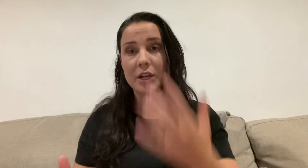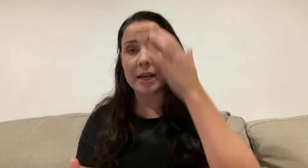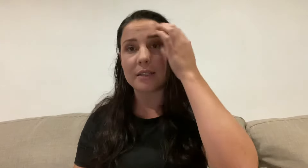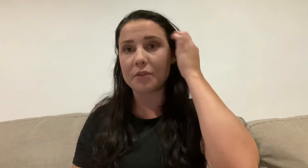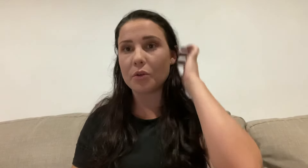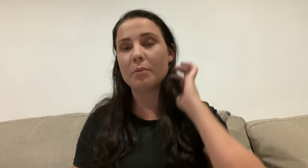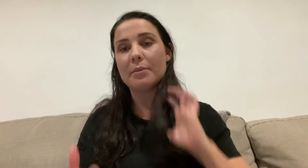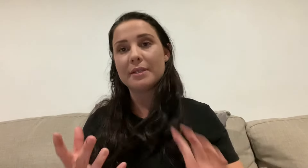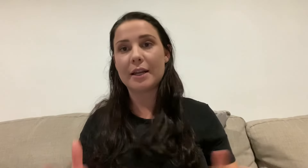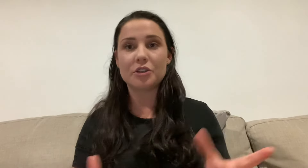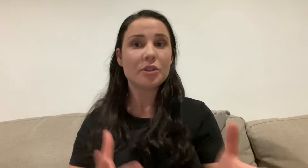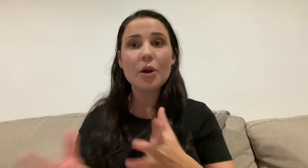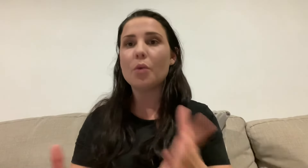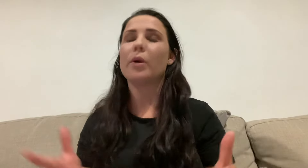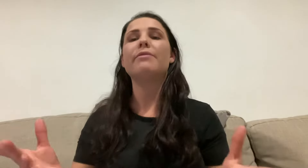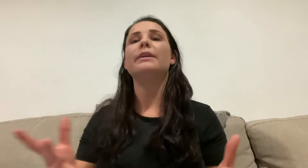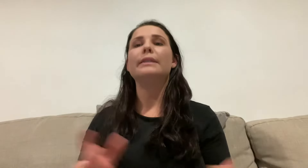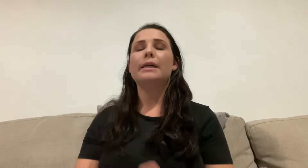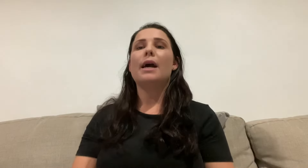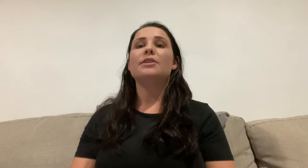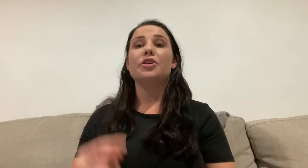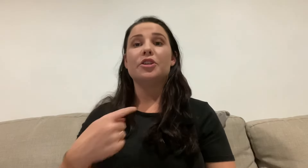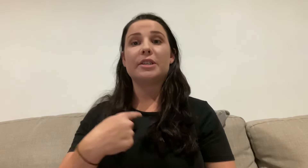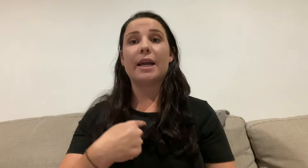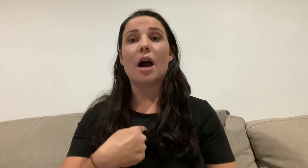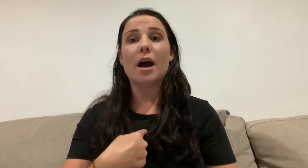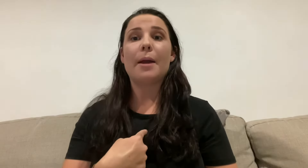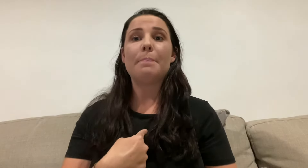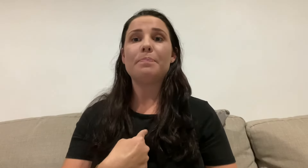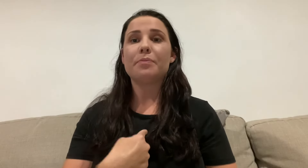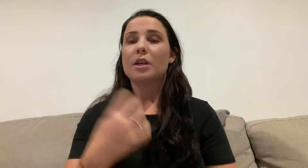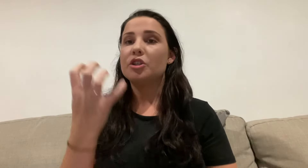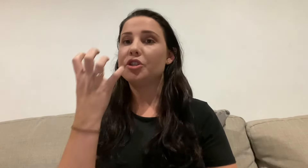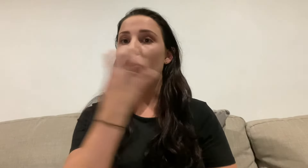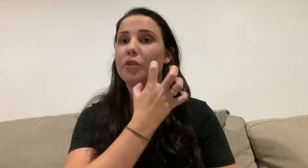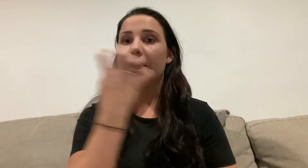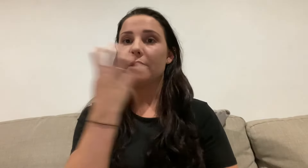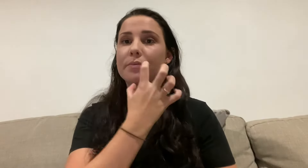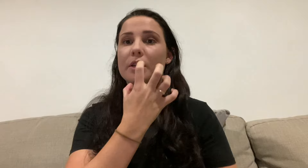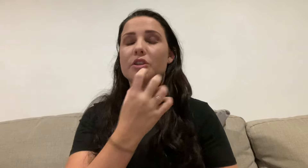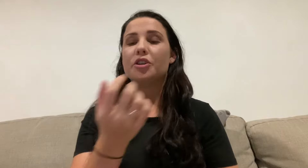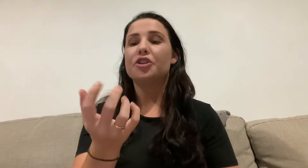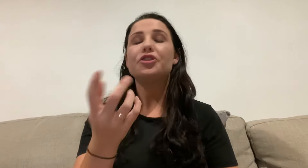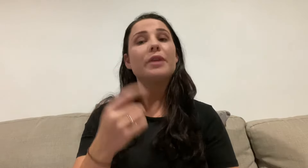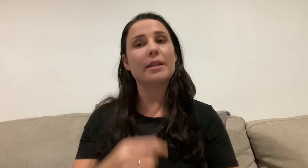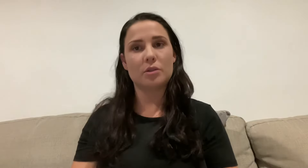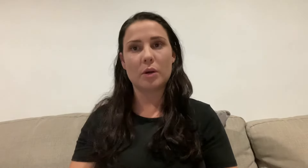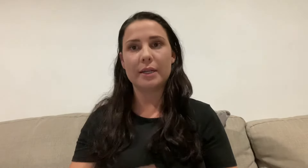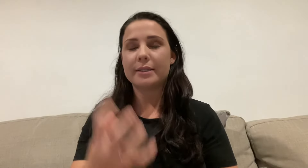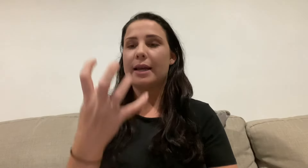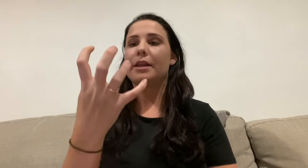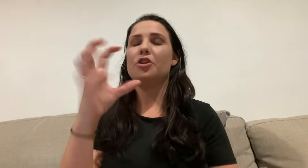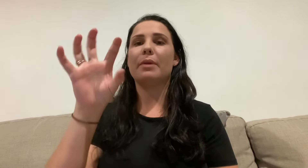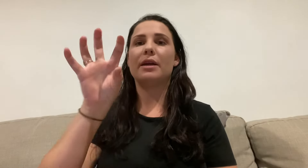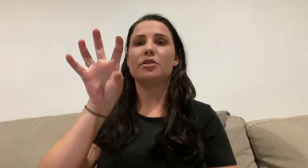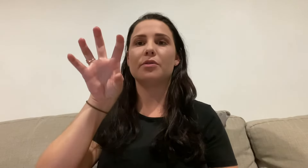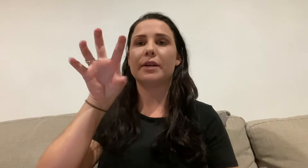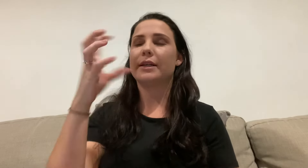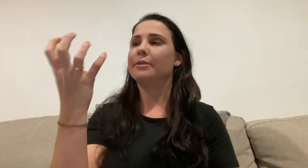if you're maybe signing too slow or whatever. So you could just say, I'm sorry. So you just do that the twice. And then you make sort of like, um,